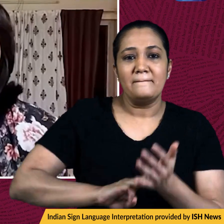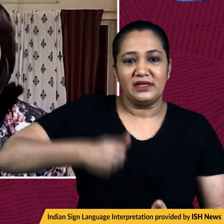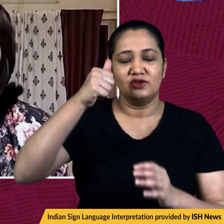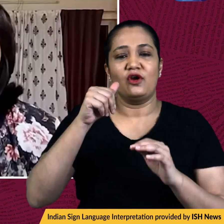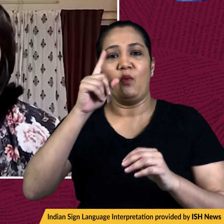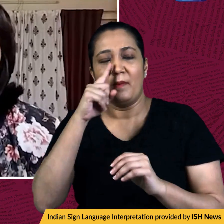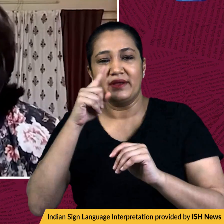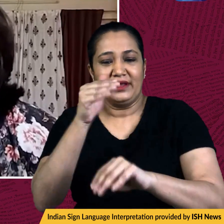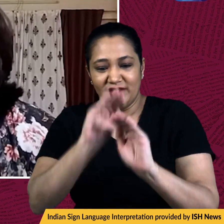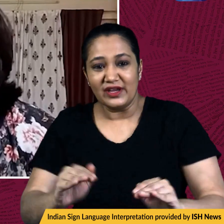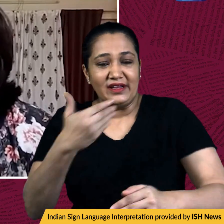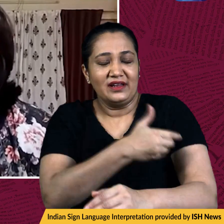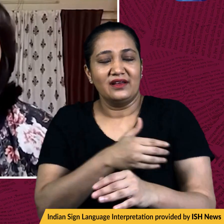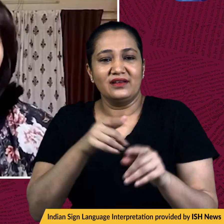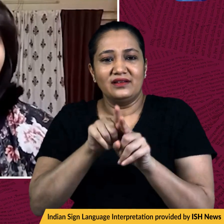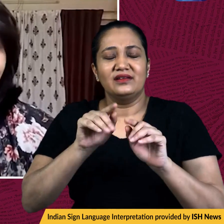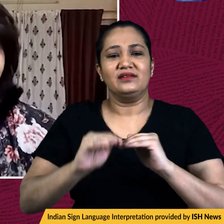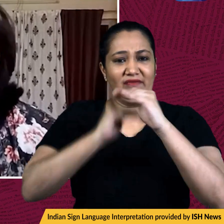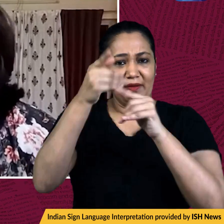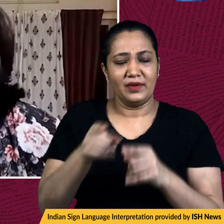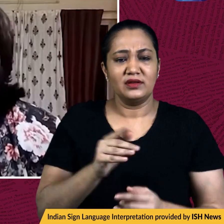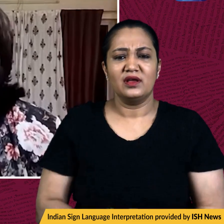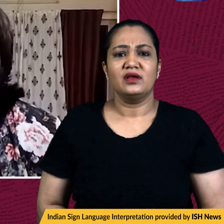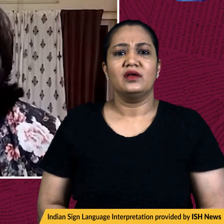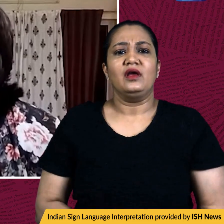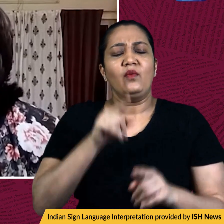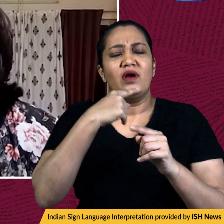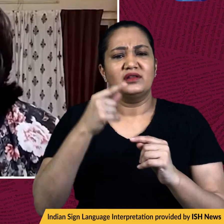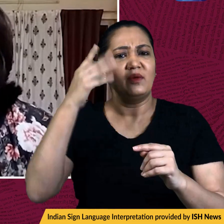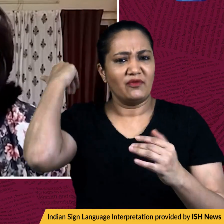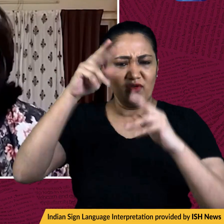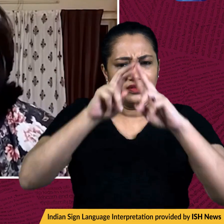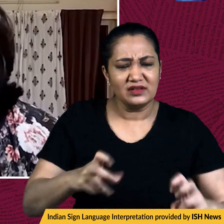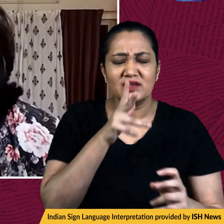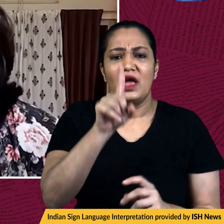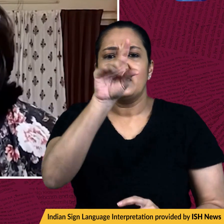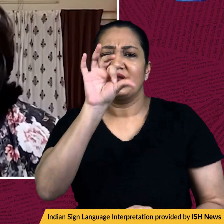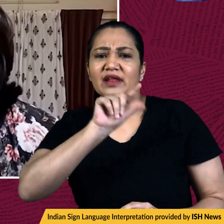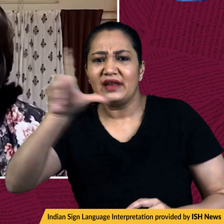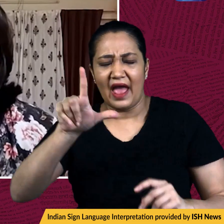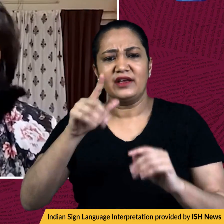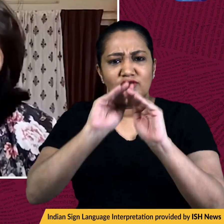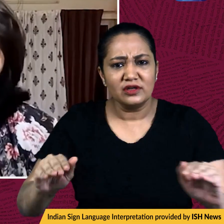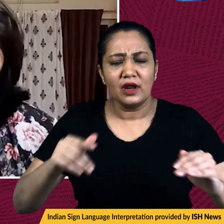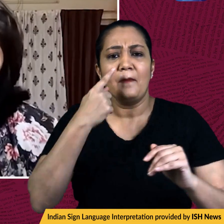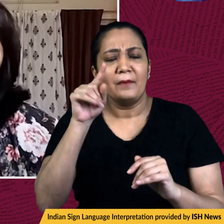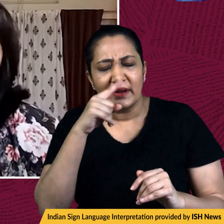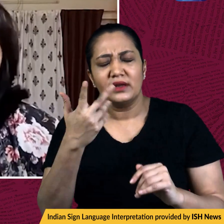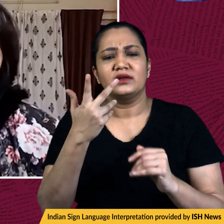Development has dismissed a study by Lancet, which claims that 19 black children in India lost a parent or a